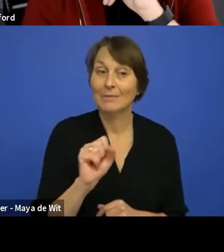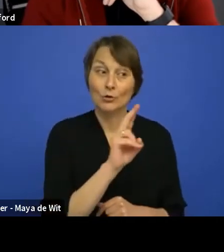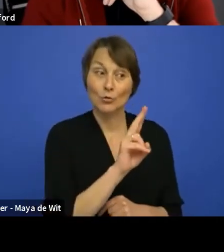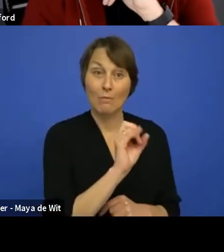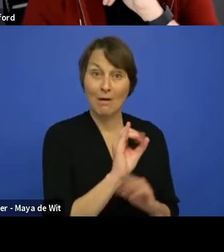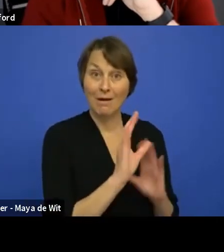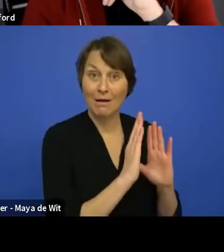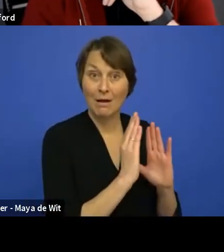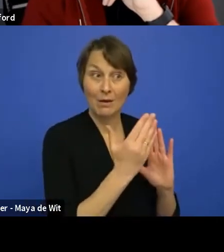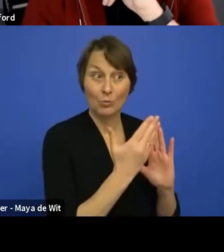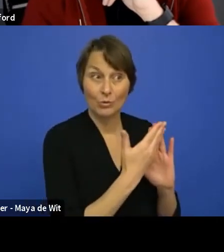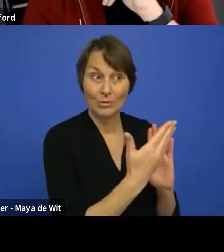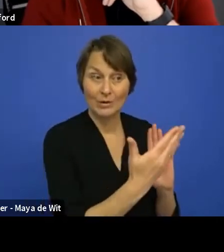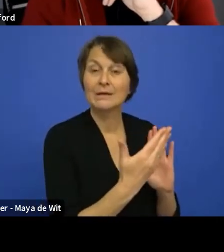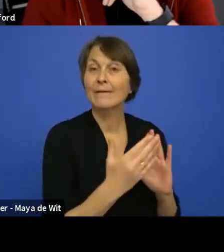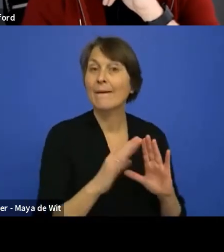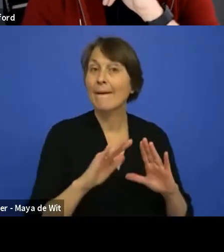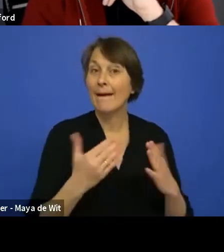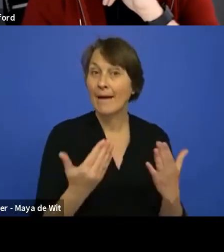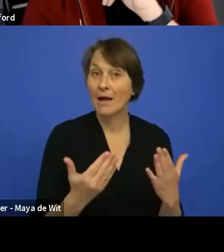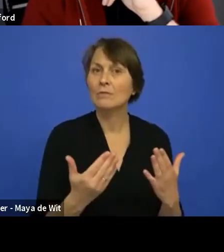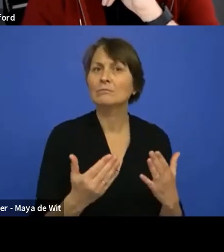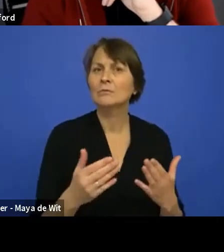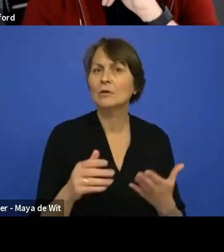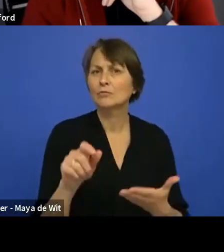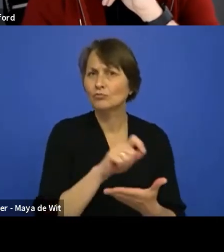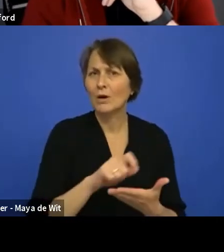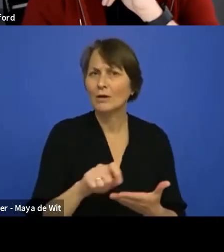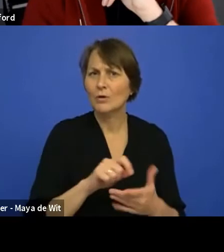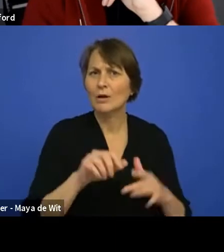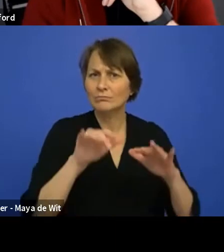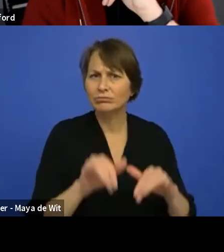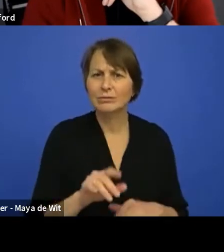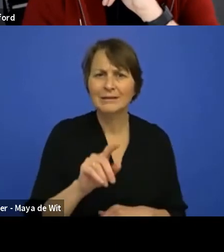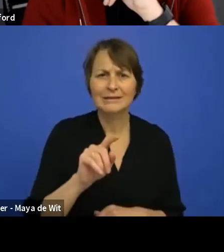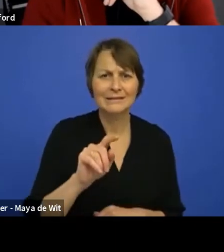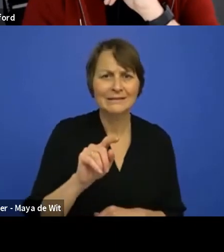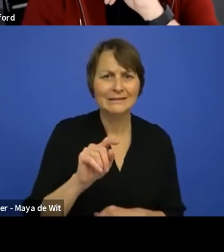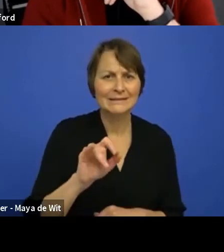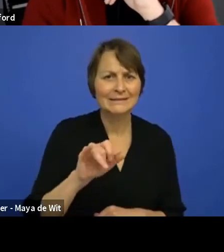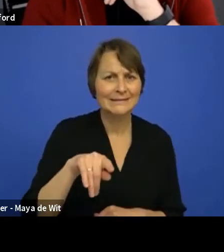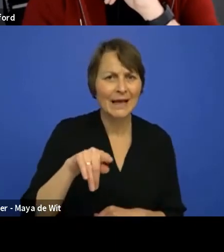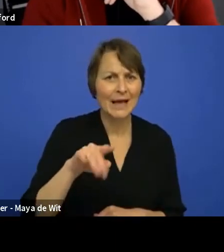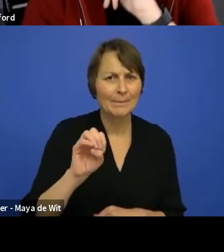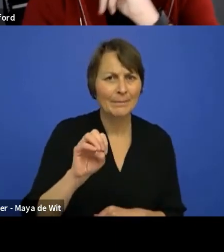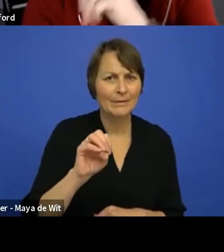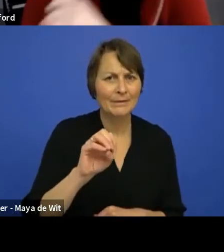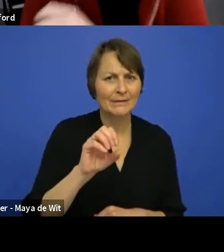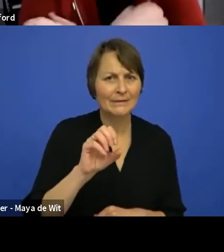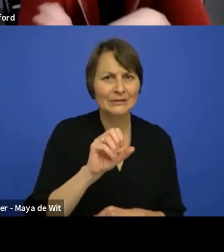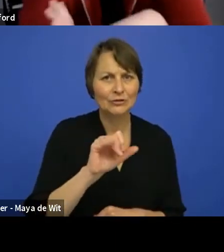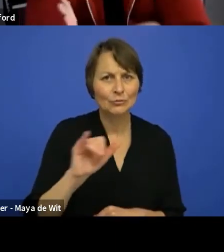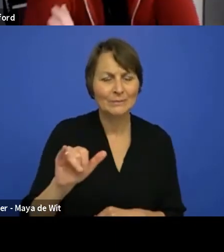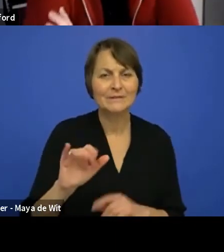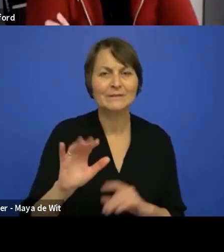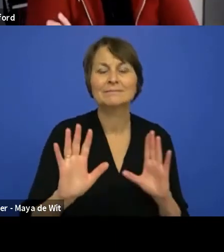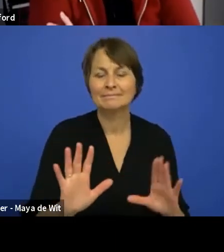is written in TypeScript, which enables your code editor or your IDE to know about the